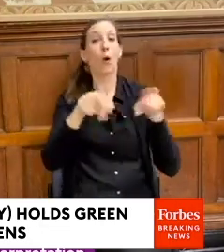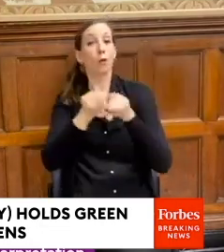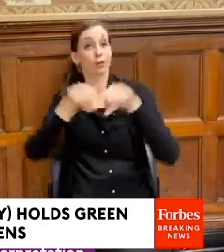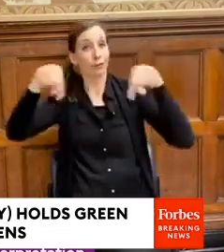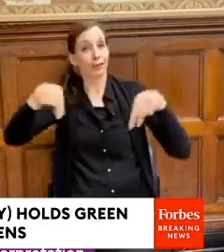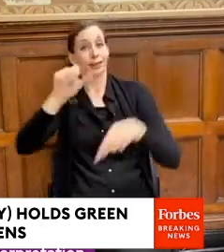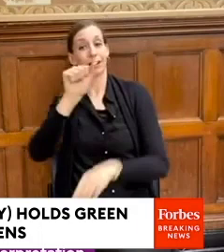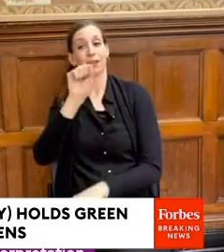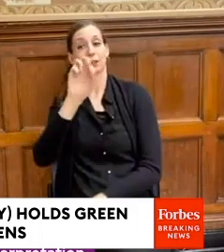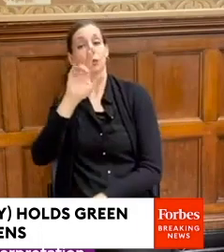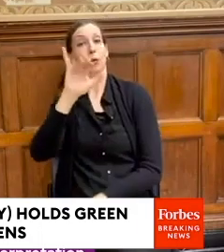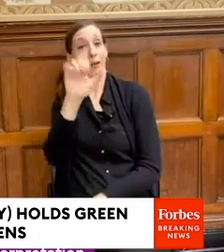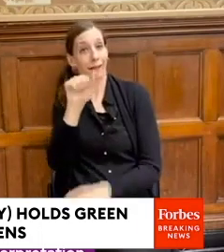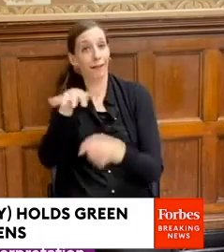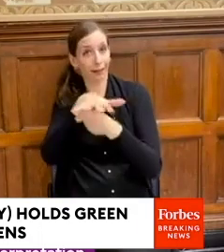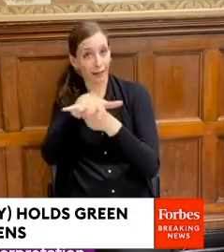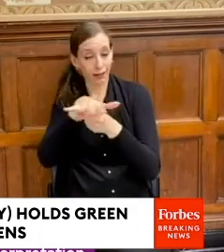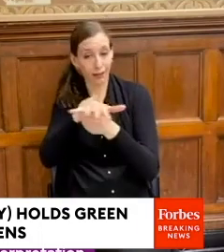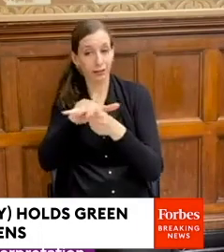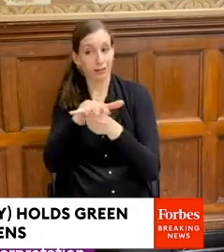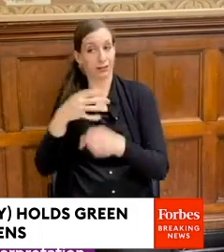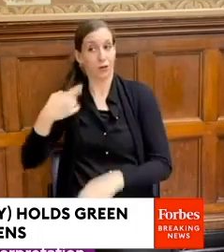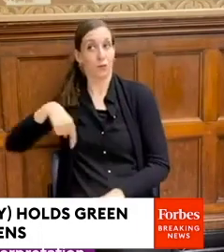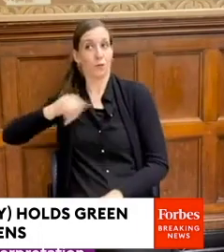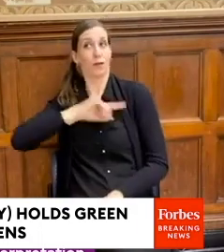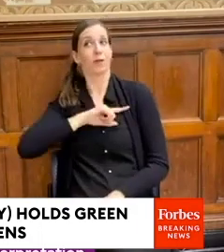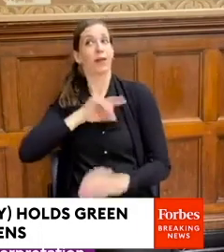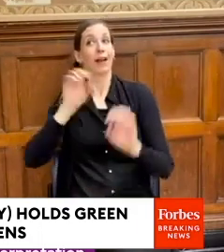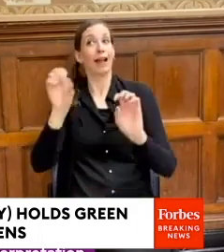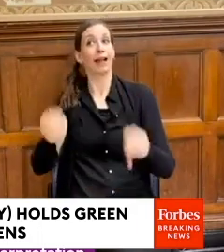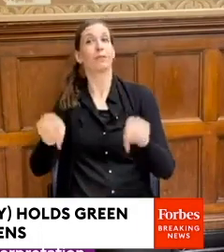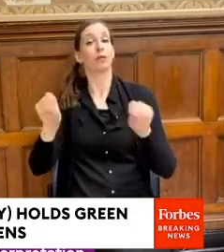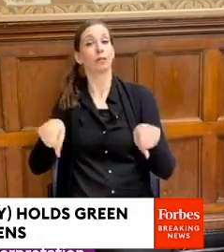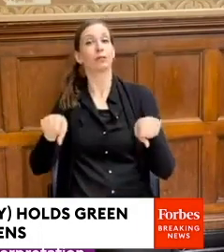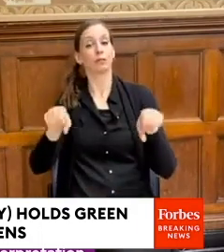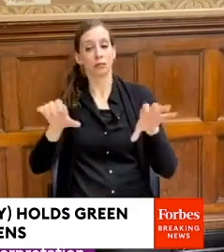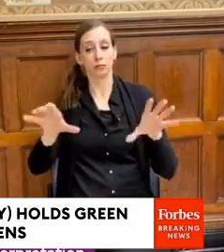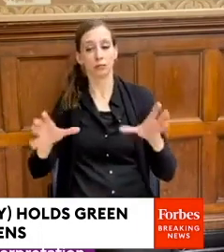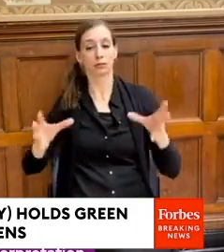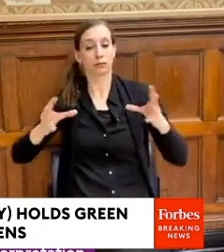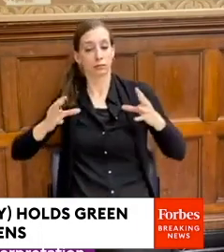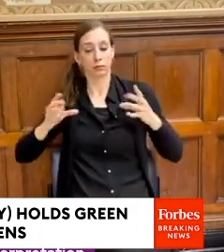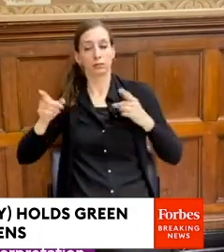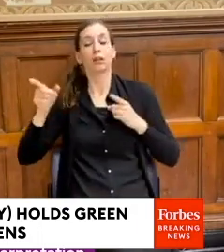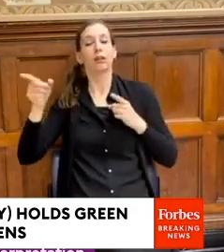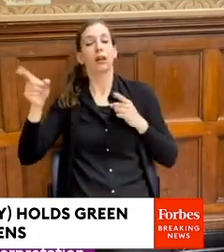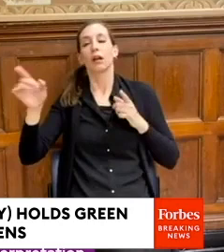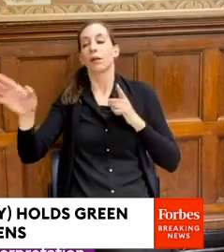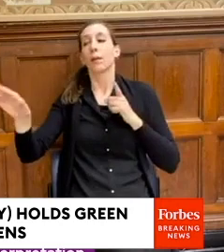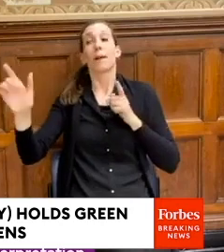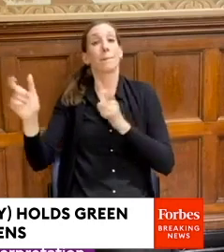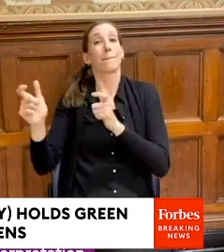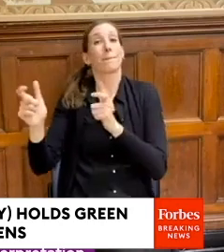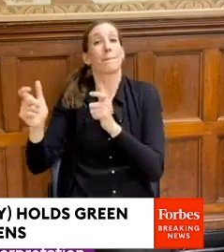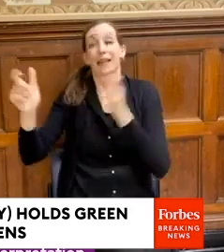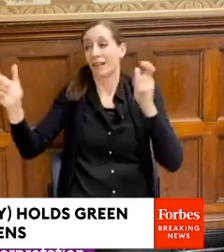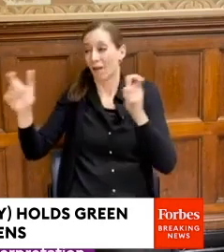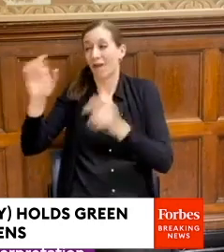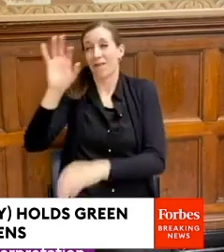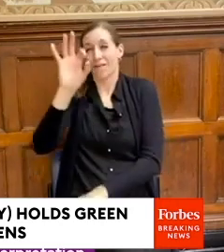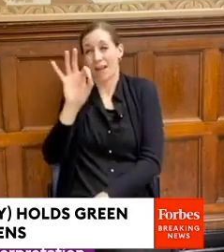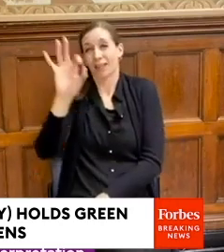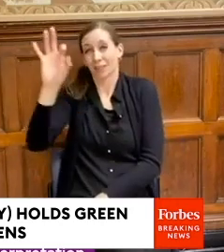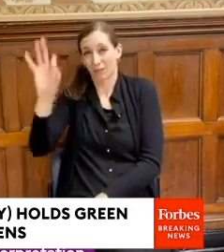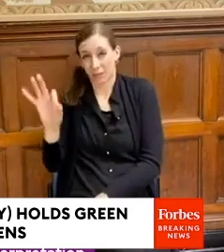were able to take on one of the biggest fossil fuel companies in the United States,